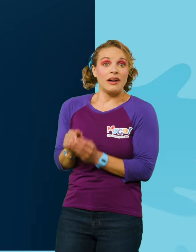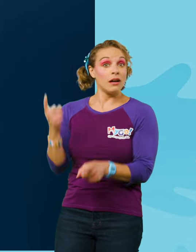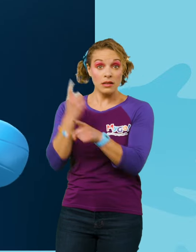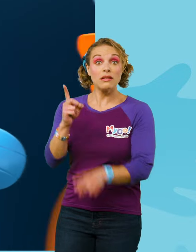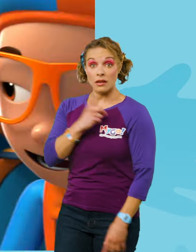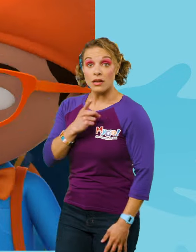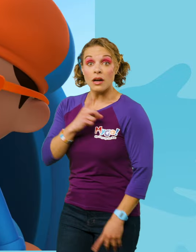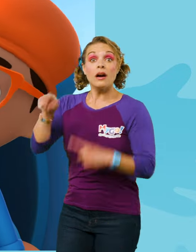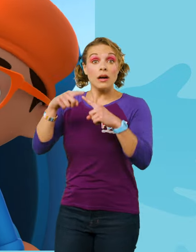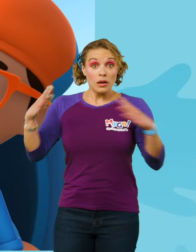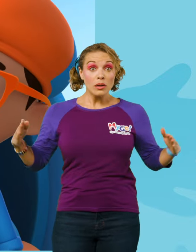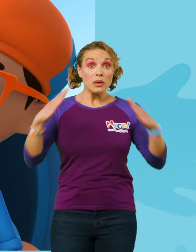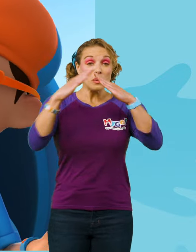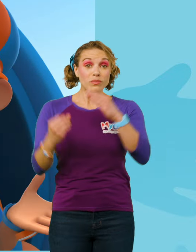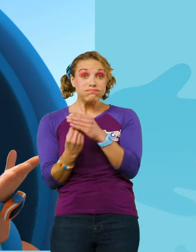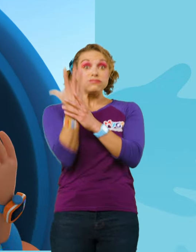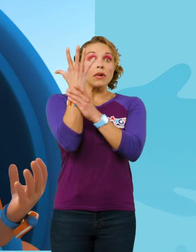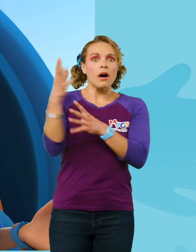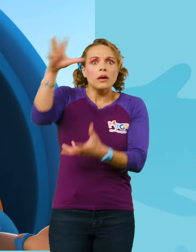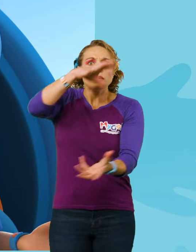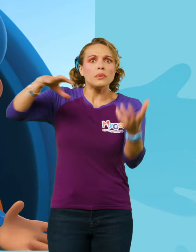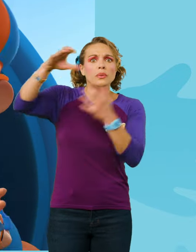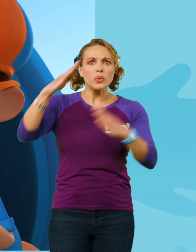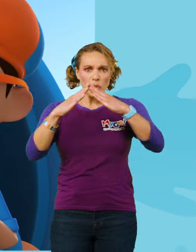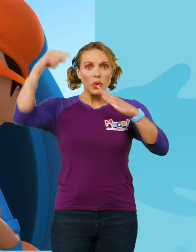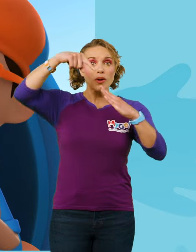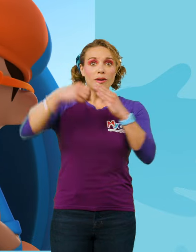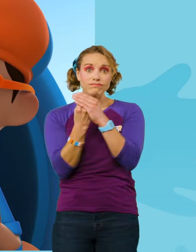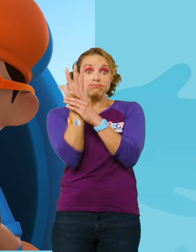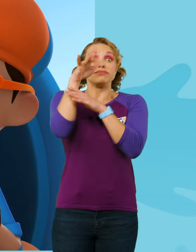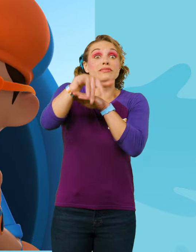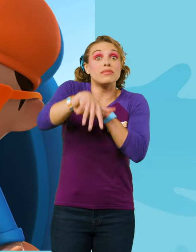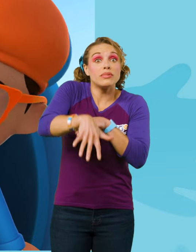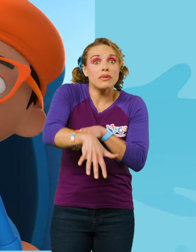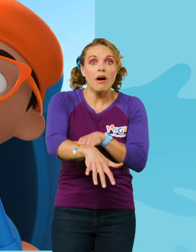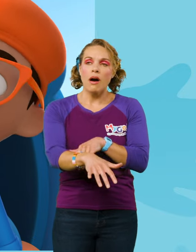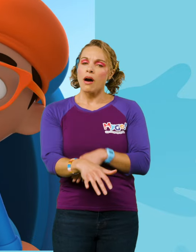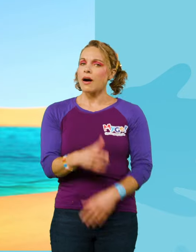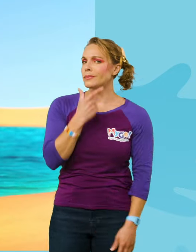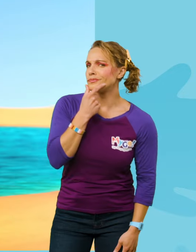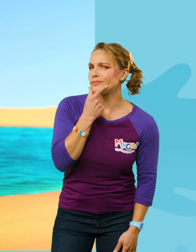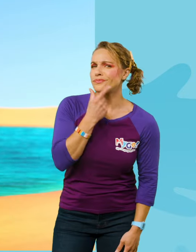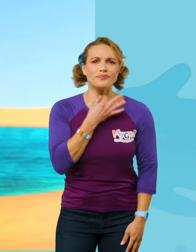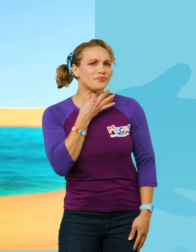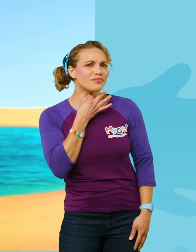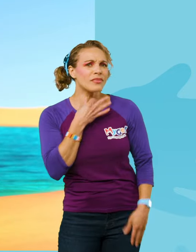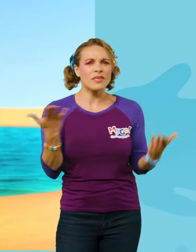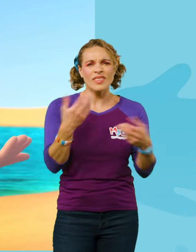That's right, Deebo. When a volcano erupts, smoke and hot lava come out the top of it. Hmm. I wonder,